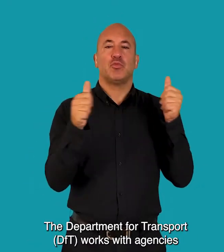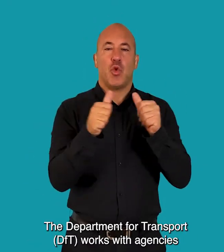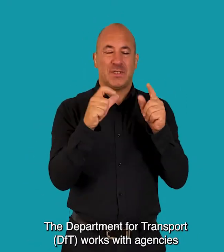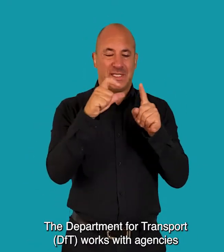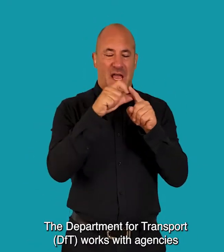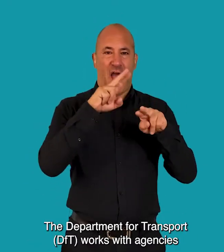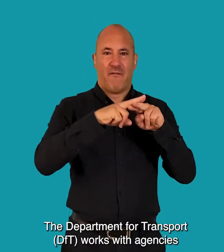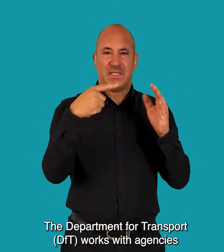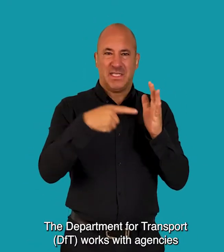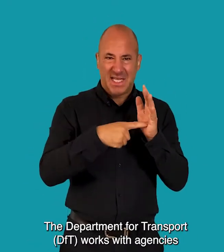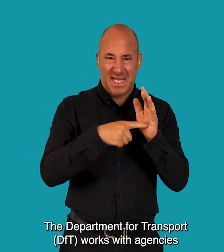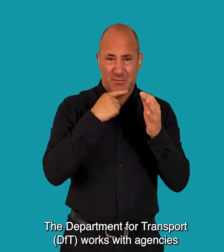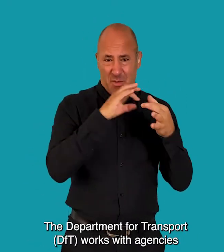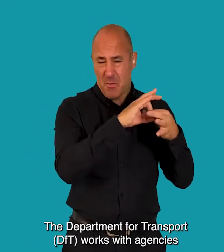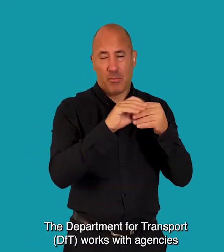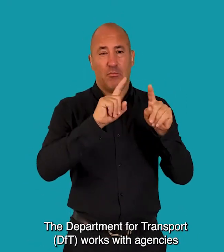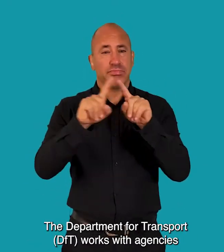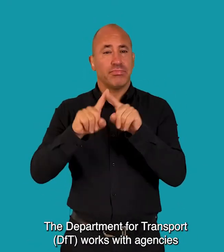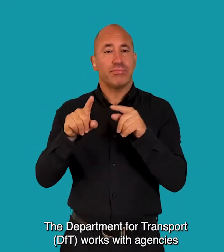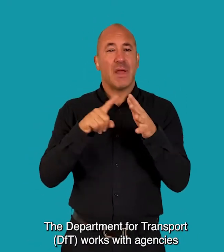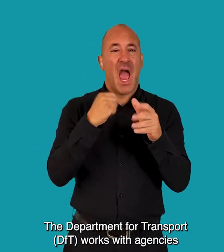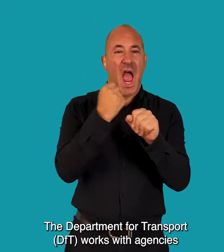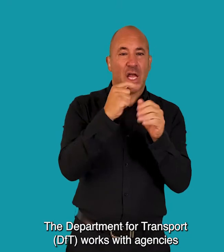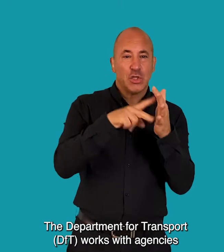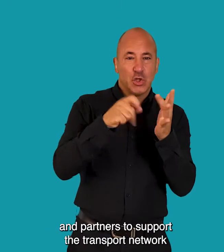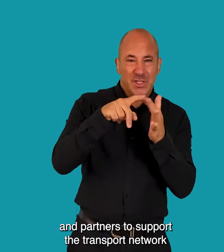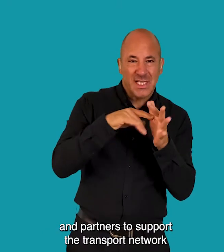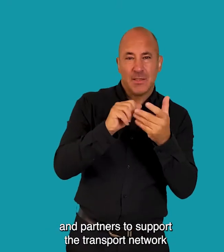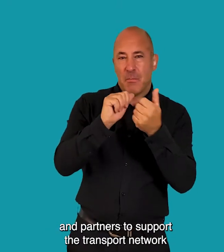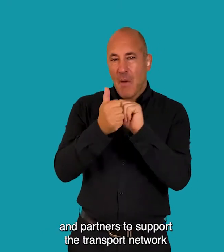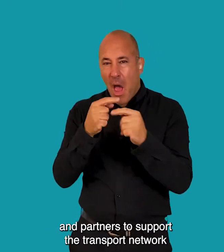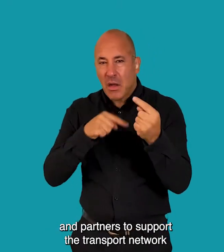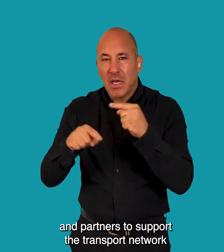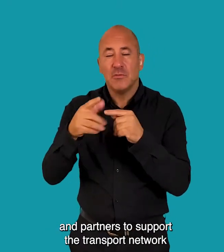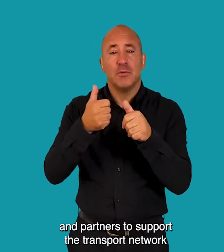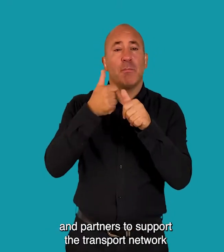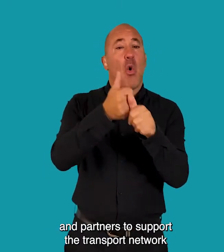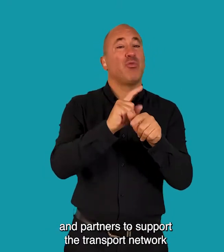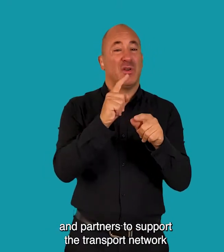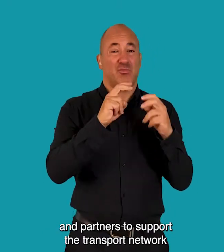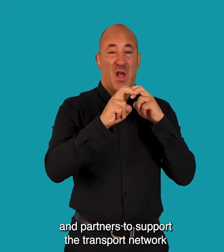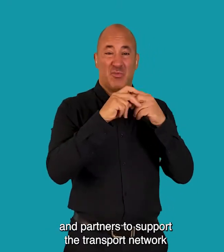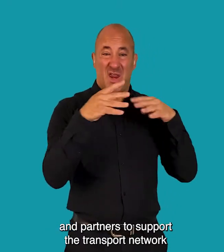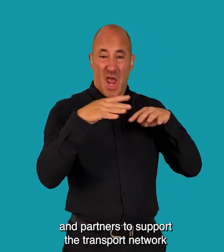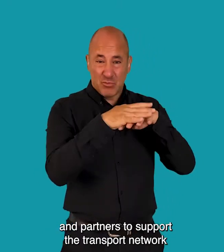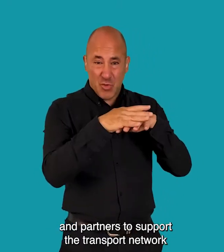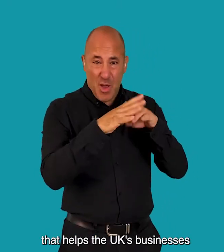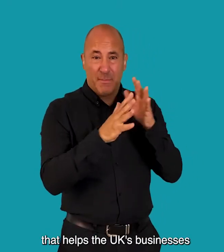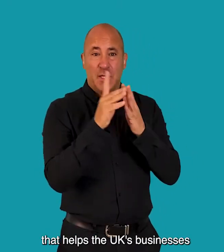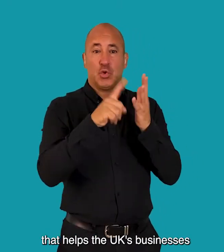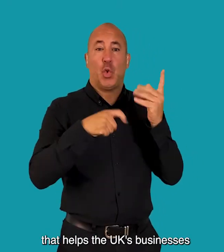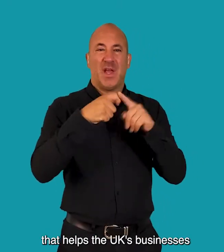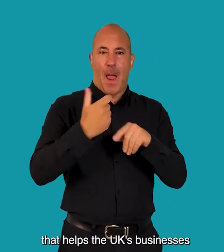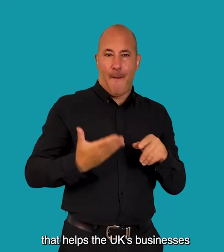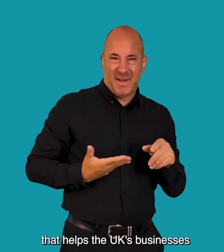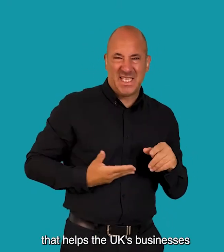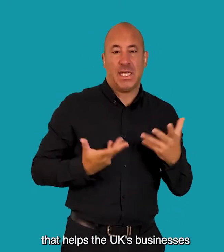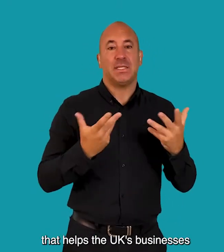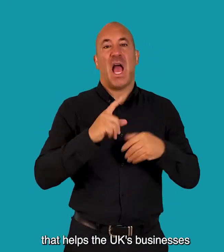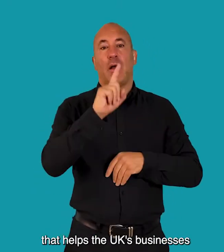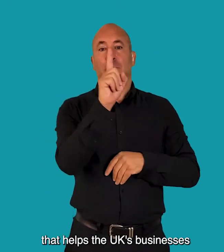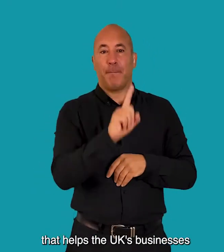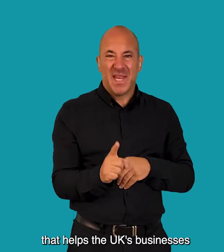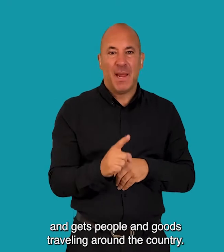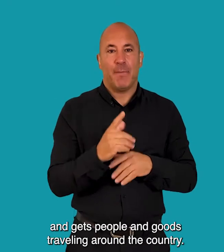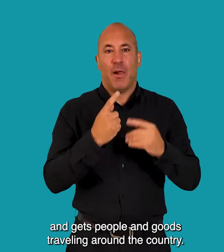for Transport, DFT works with agencies and partners to support the transport network that helps the UK's